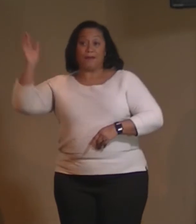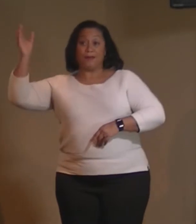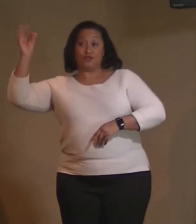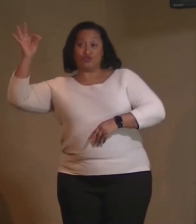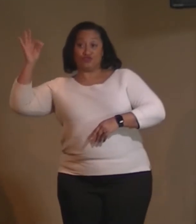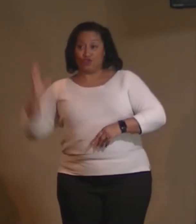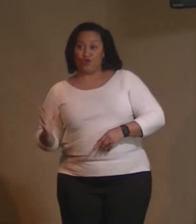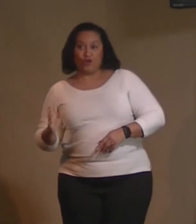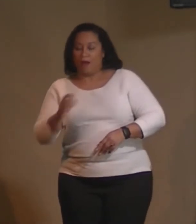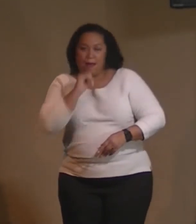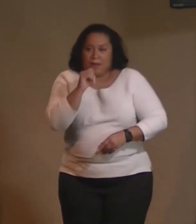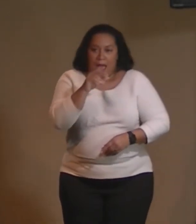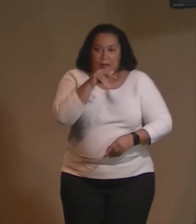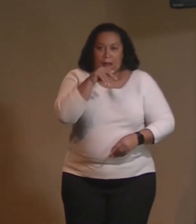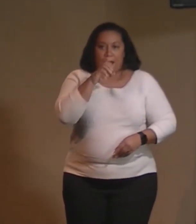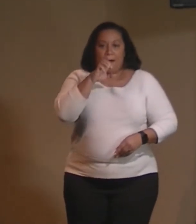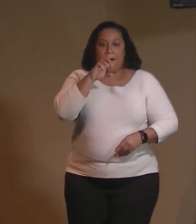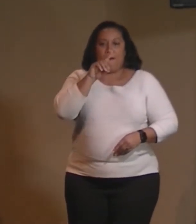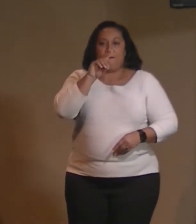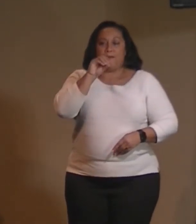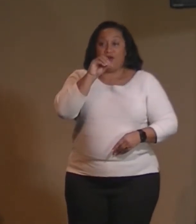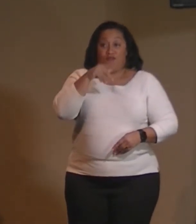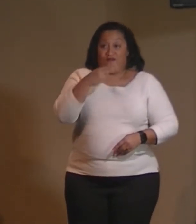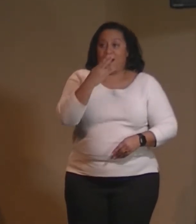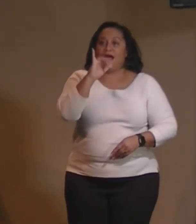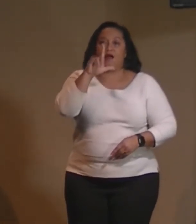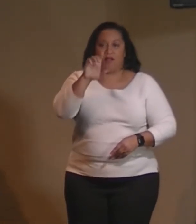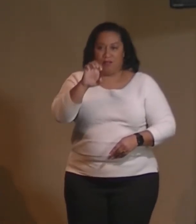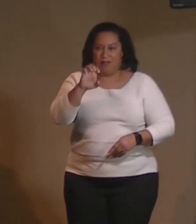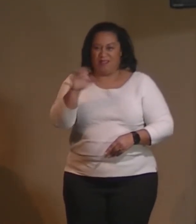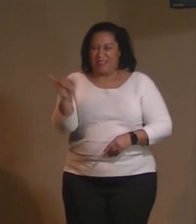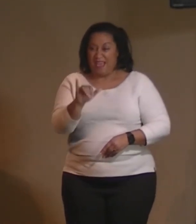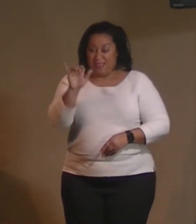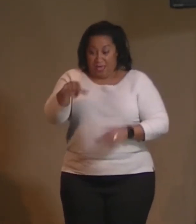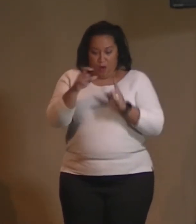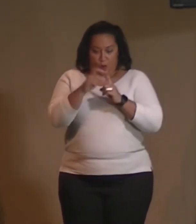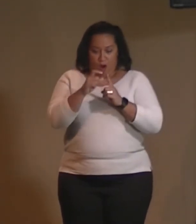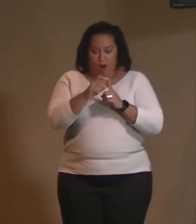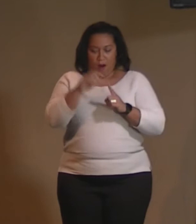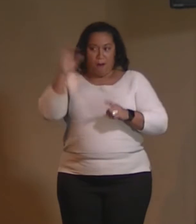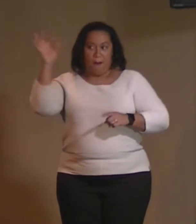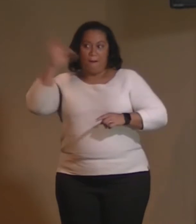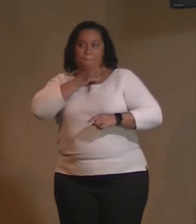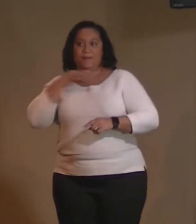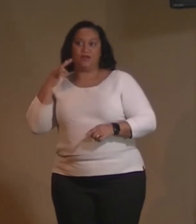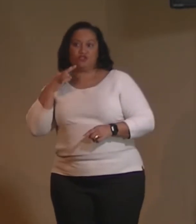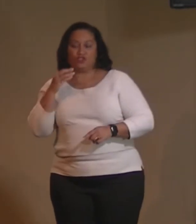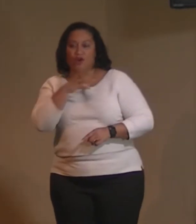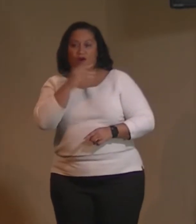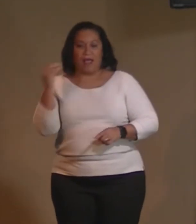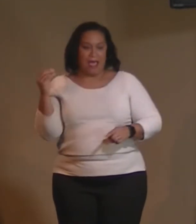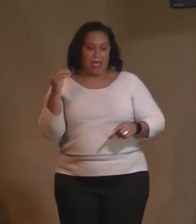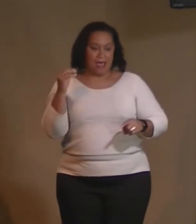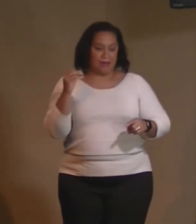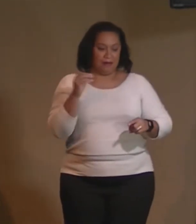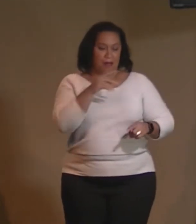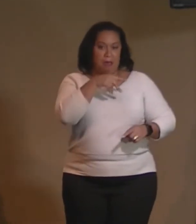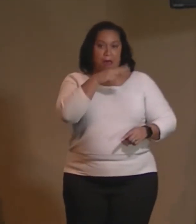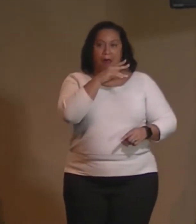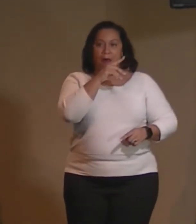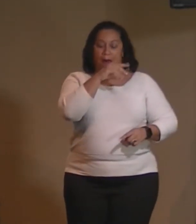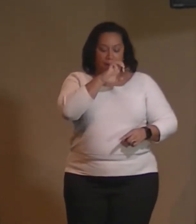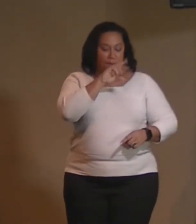Like, somehow minister and that go together, and religious science and Scientology go together, and